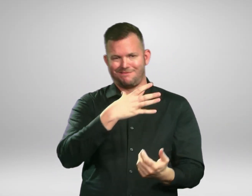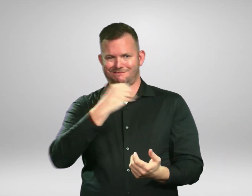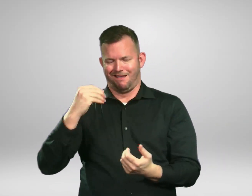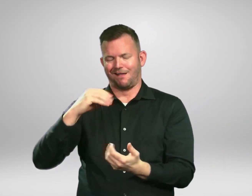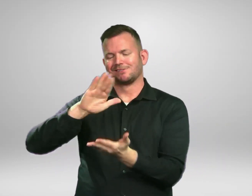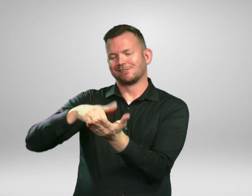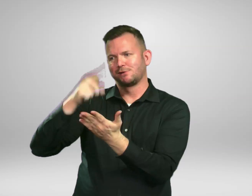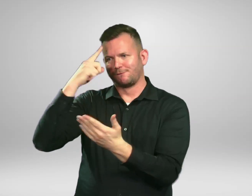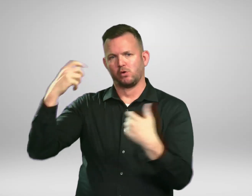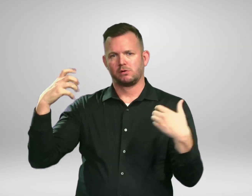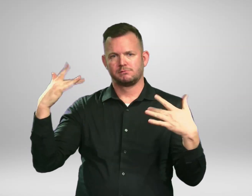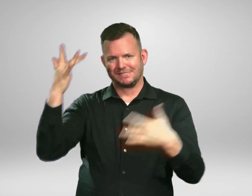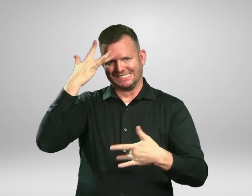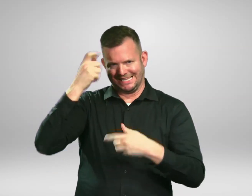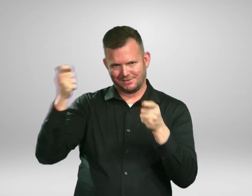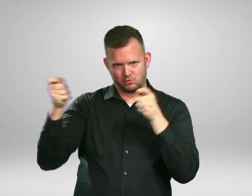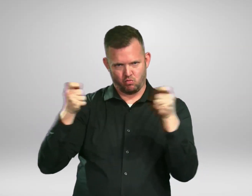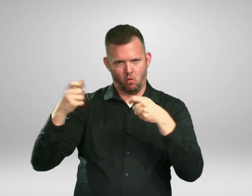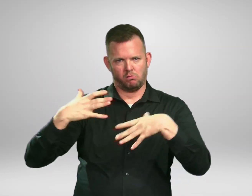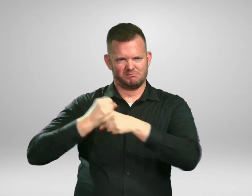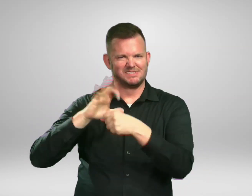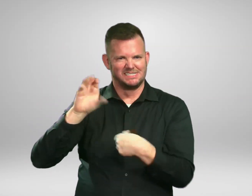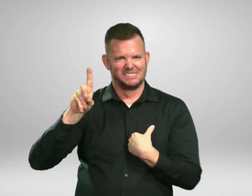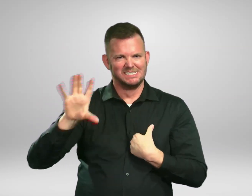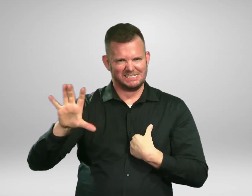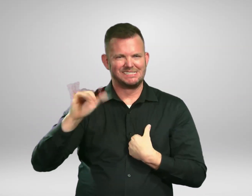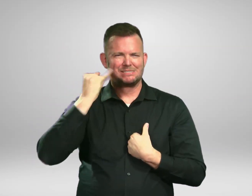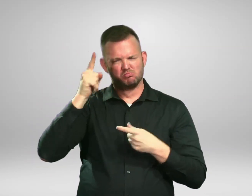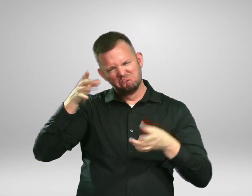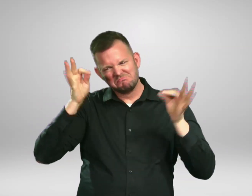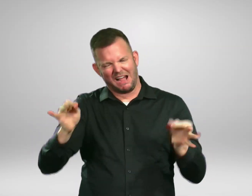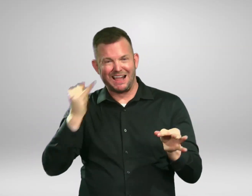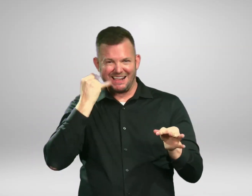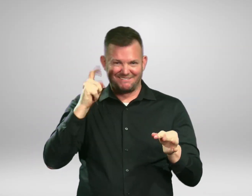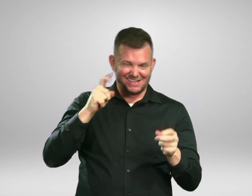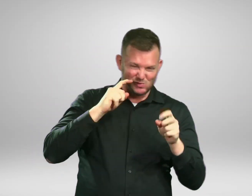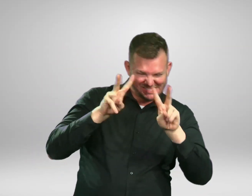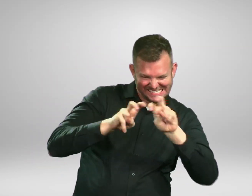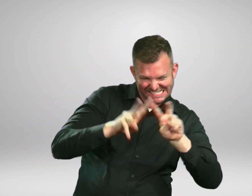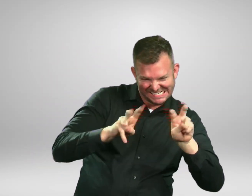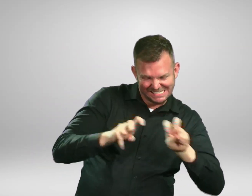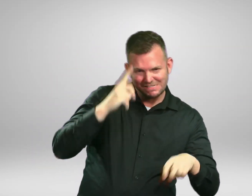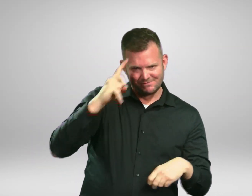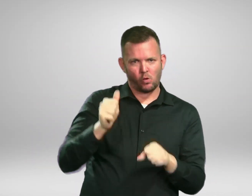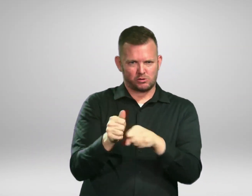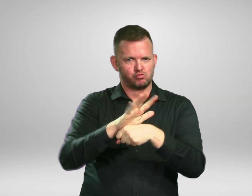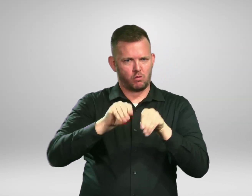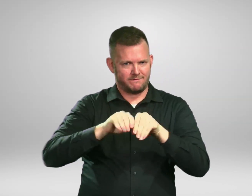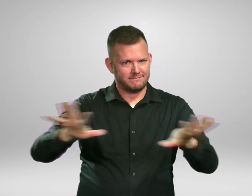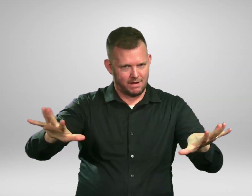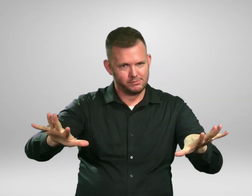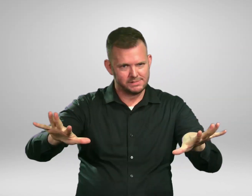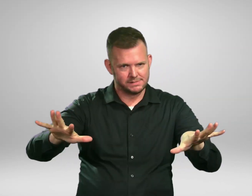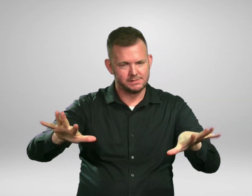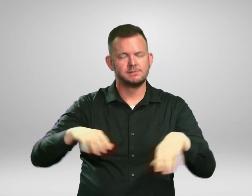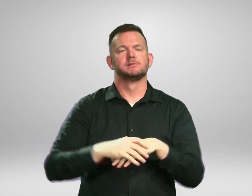to determine if you need to be tested for COVID-19. There is no need